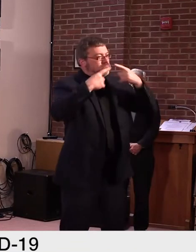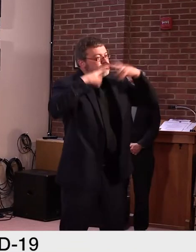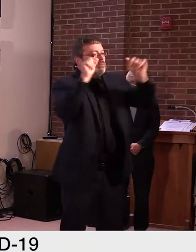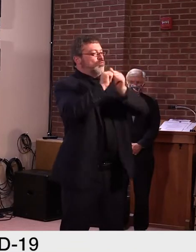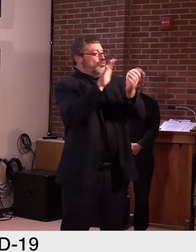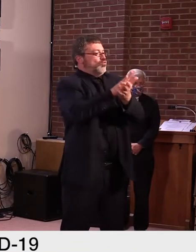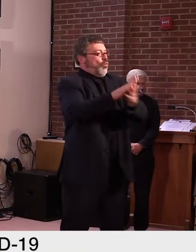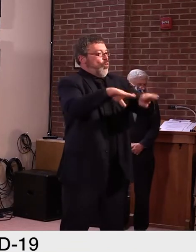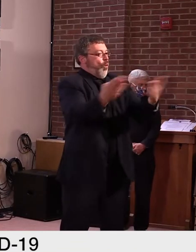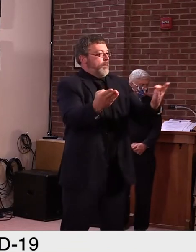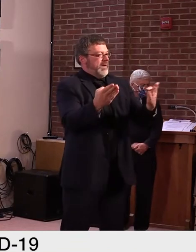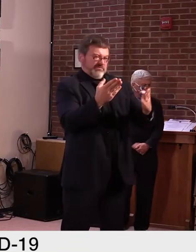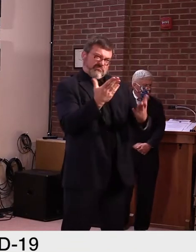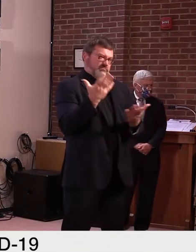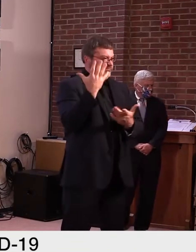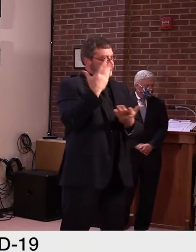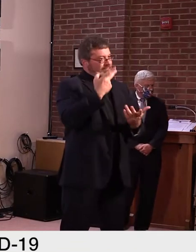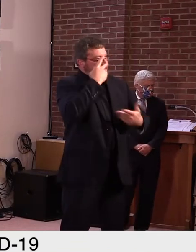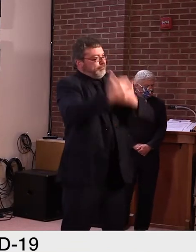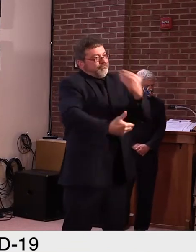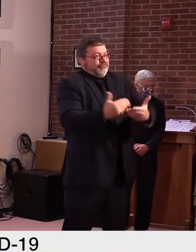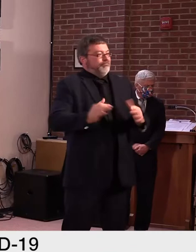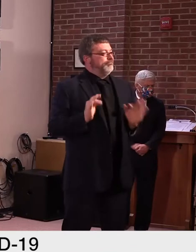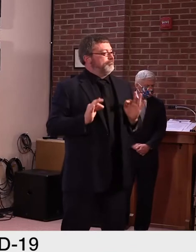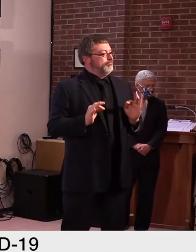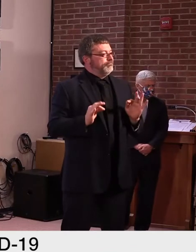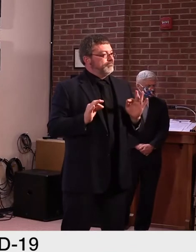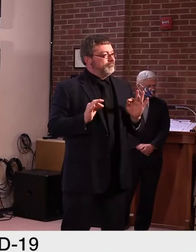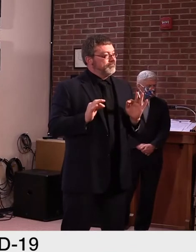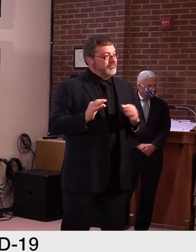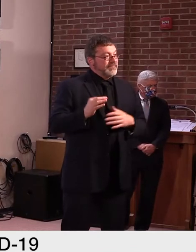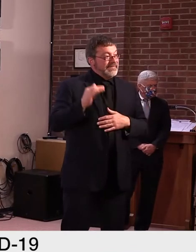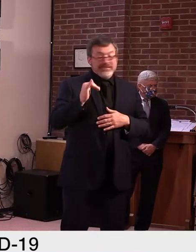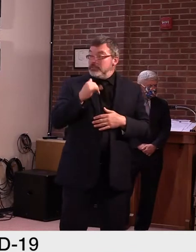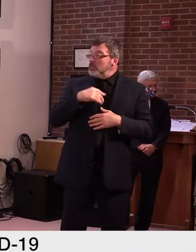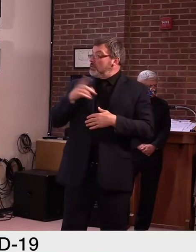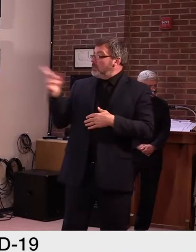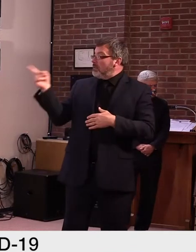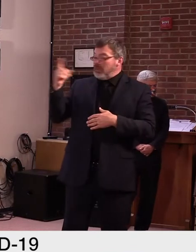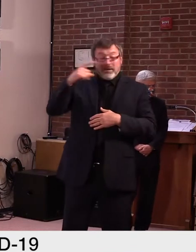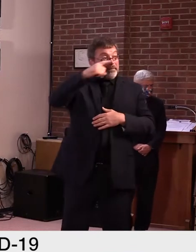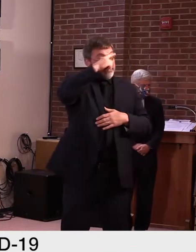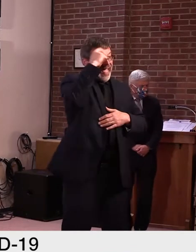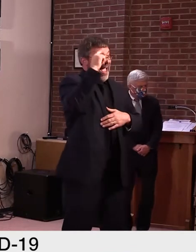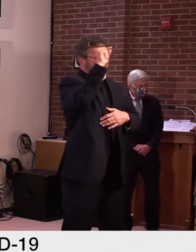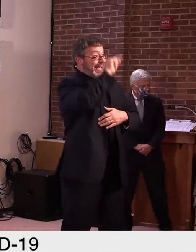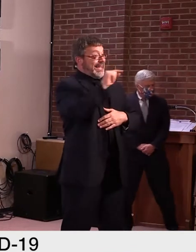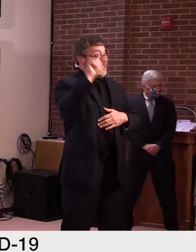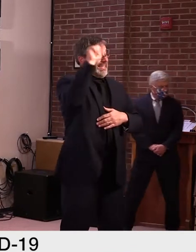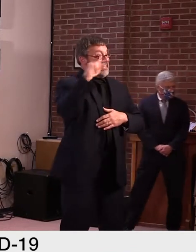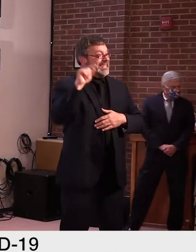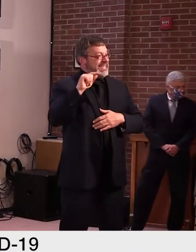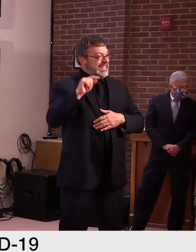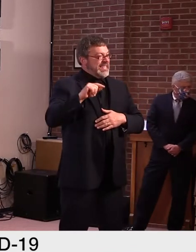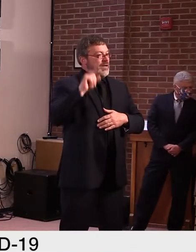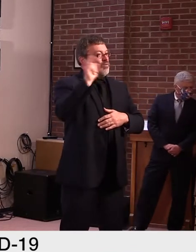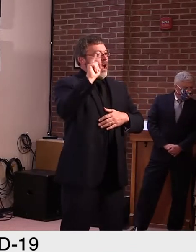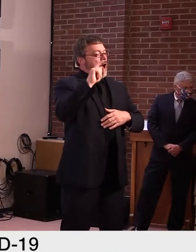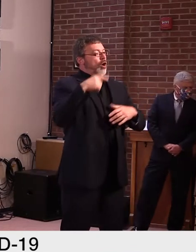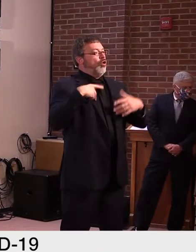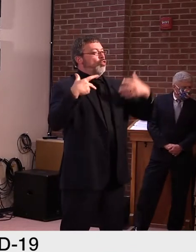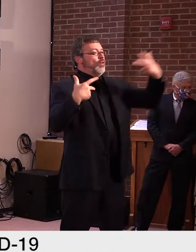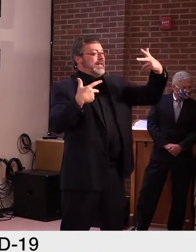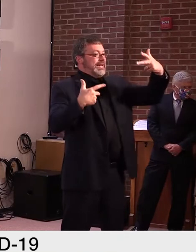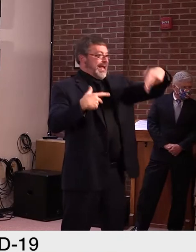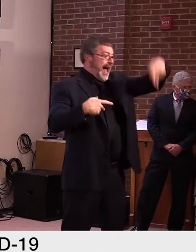again, here's the national map just identifying where those states were that we pulled from and that visualization of what the infection rates were